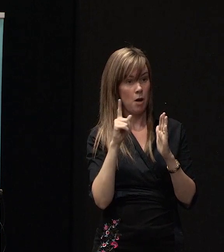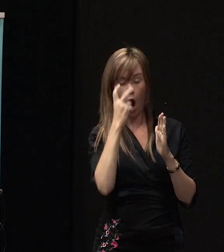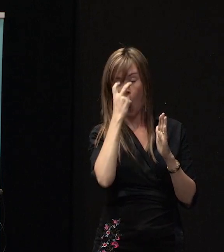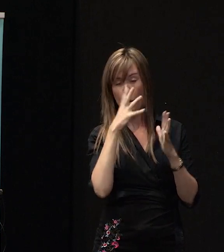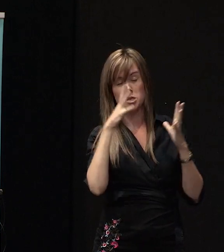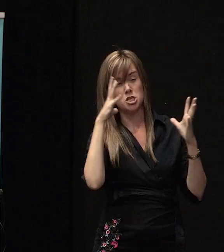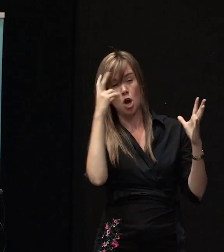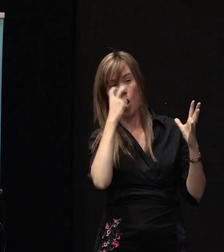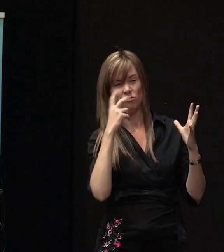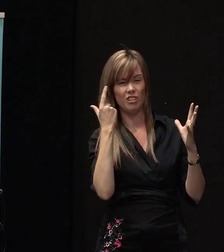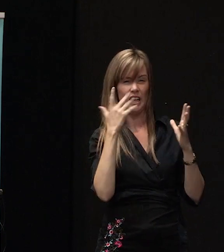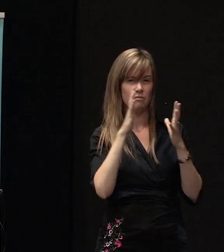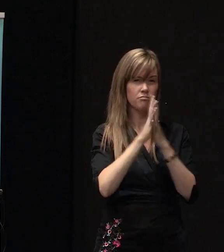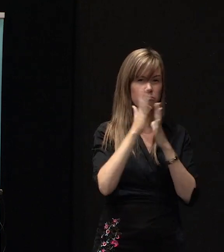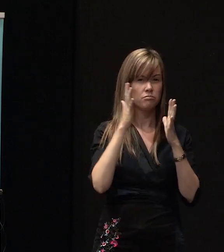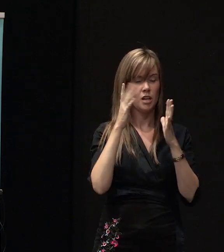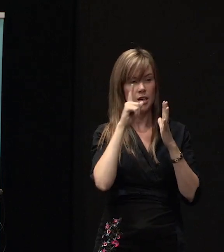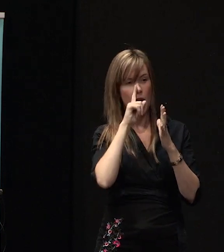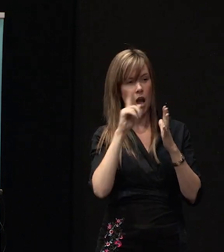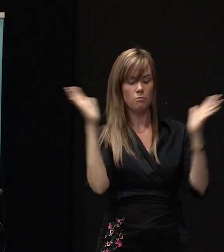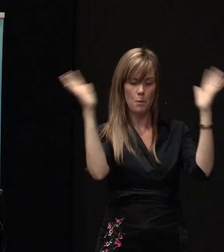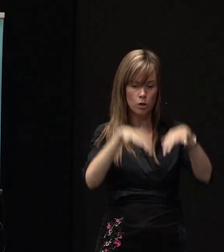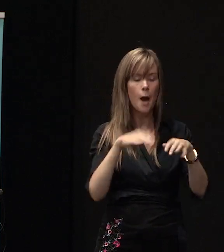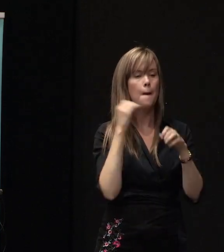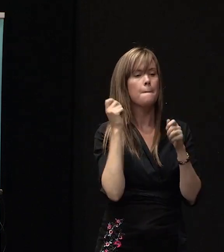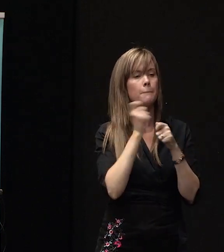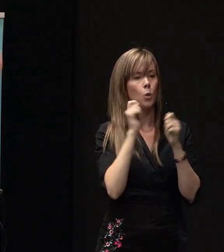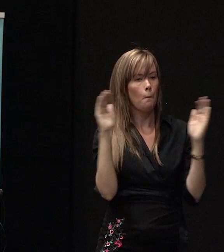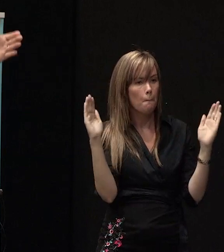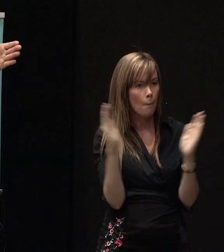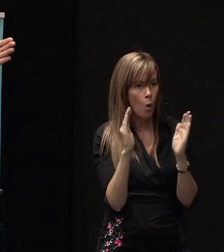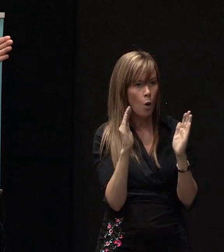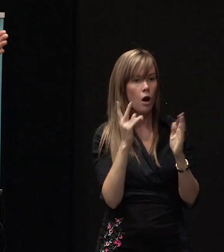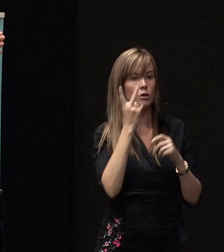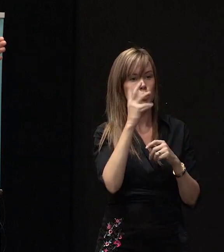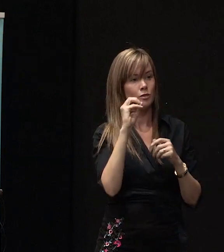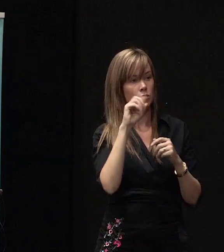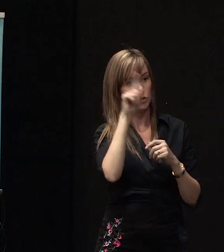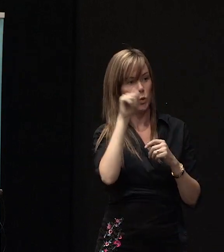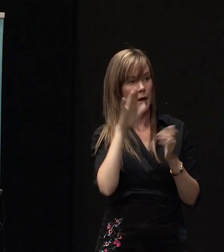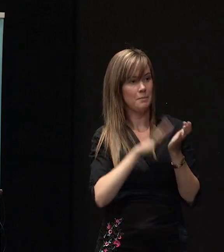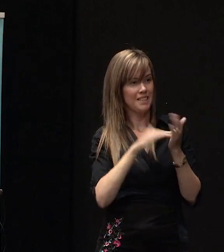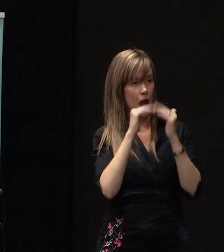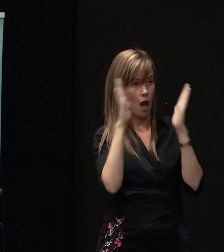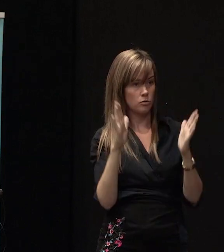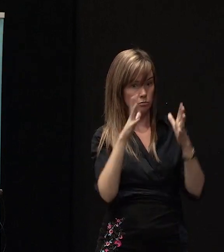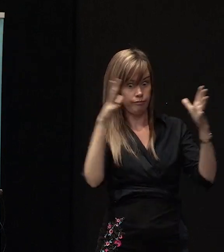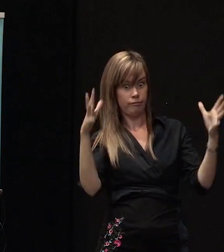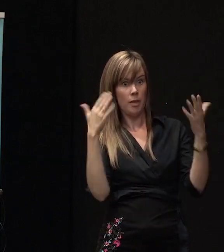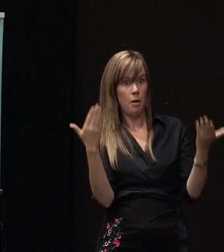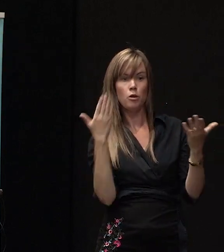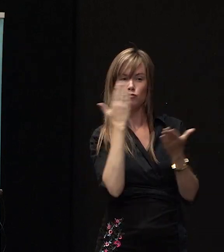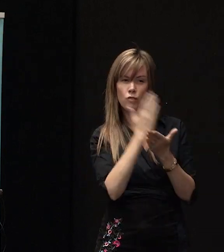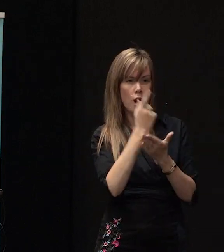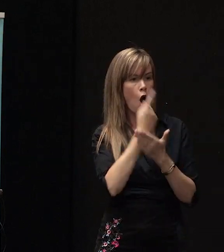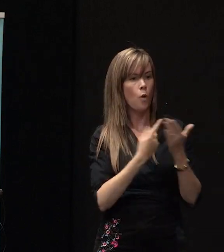house that was really falling down as an alternative. So, you know, she's got a 200 square meter house at the moment, and she actually only